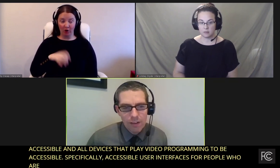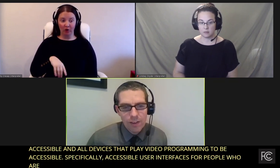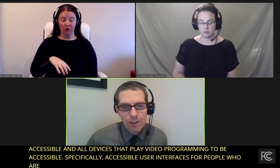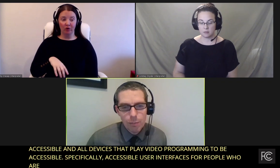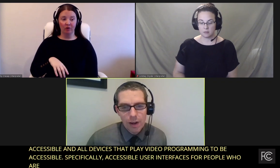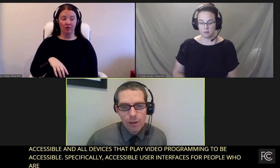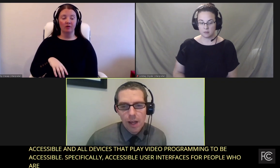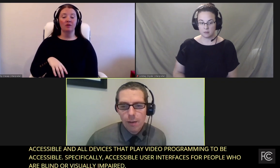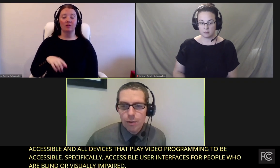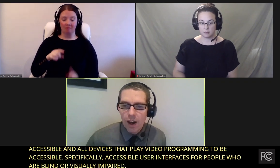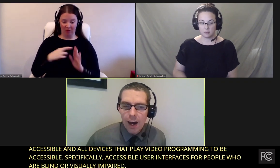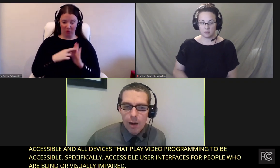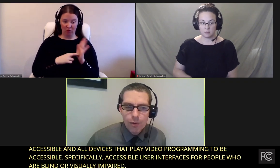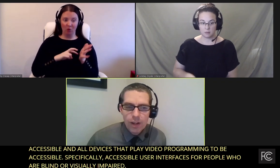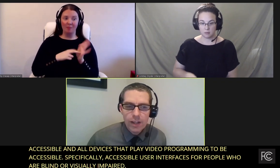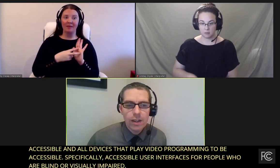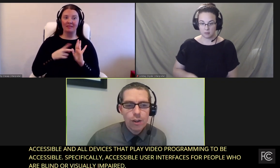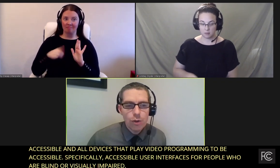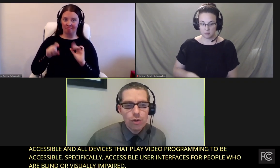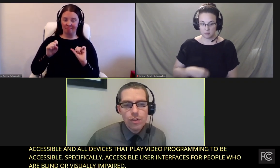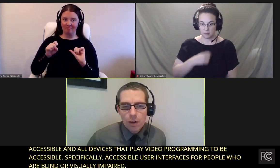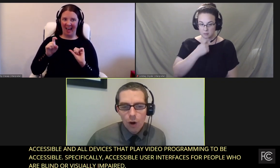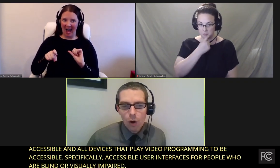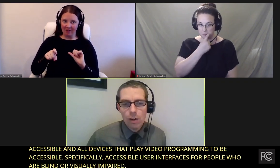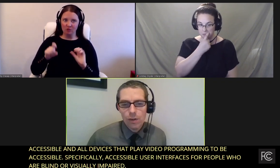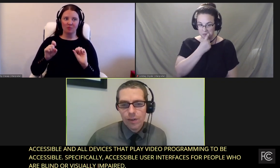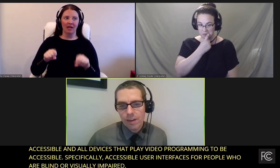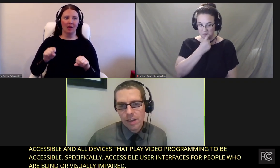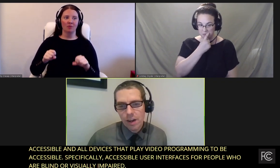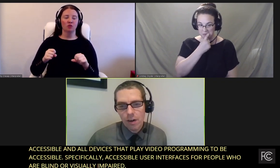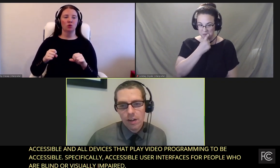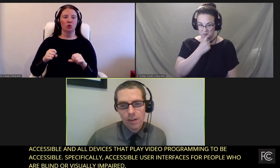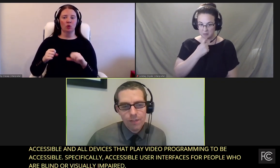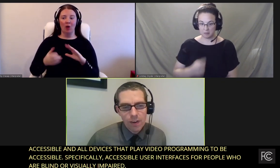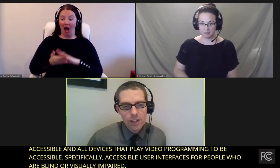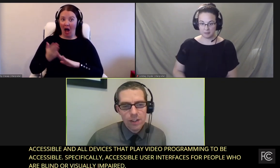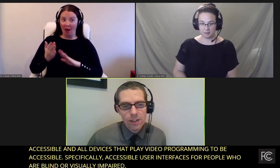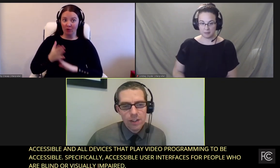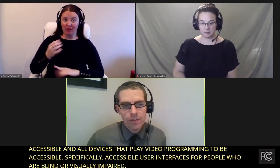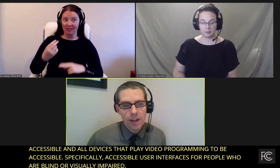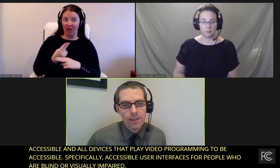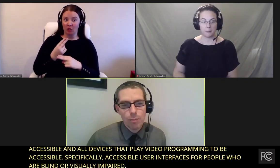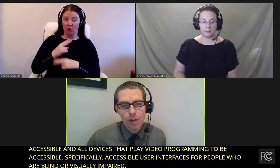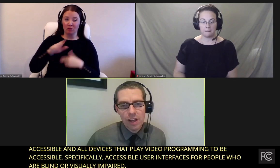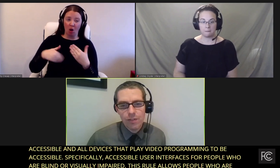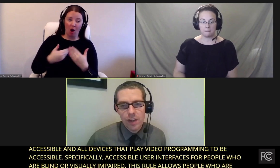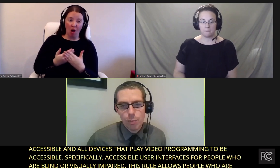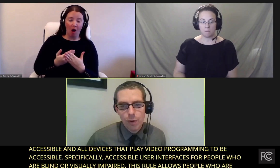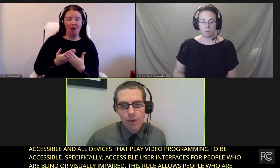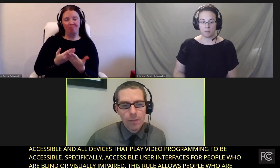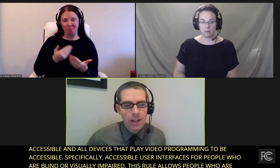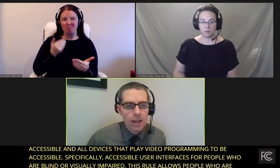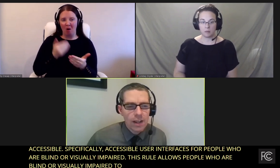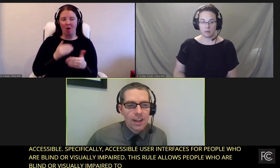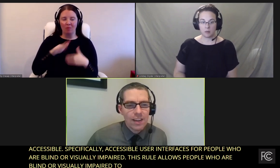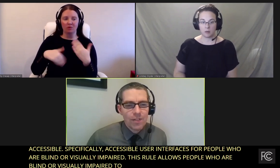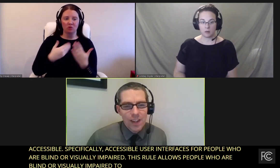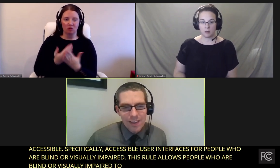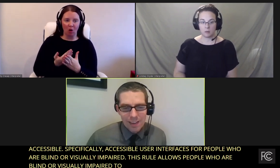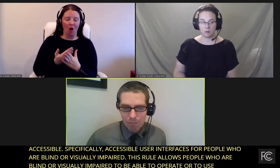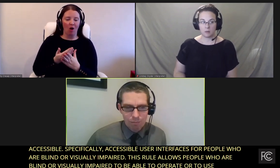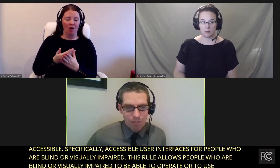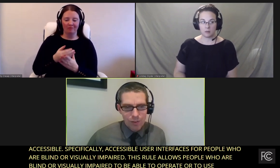people who are blind or visually impaired to be able to operate and use all or nearly all of the functions of a device that plays video programming.